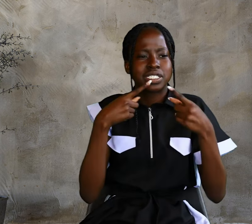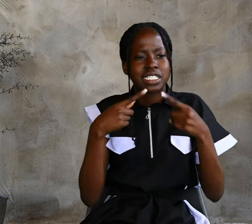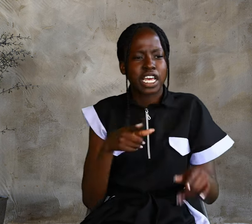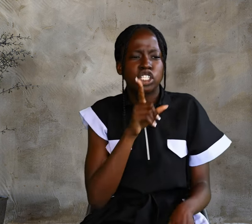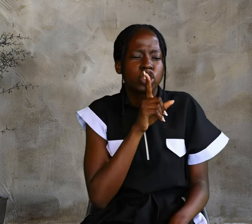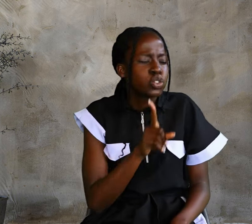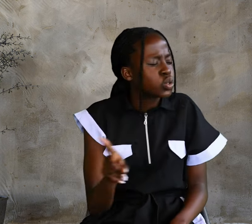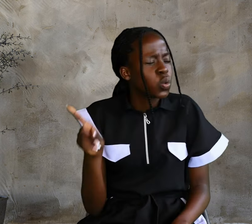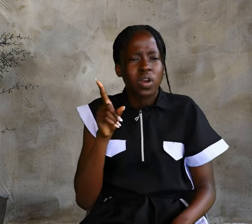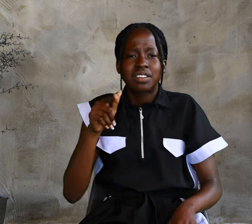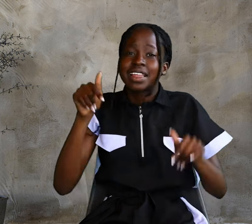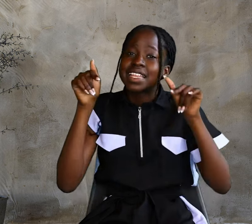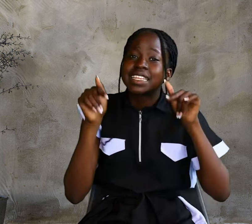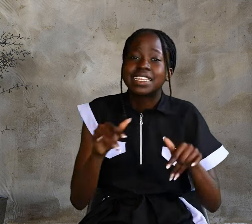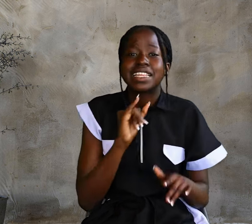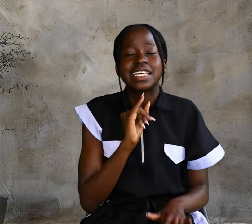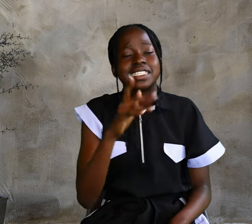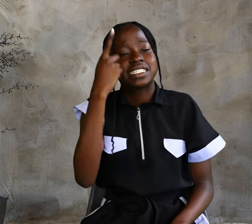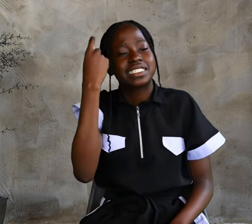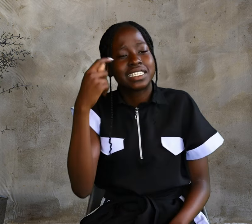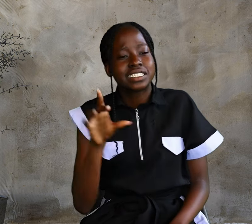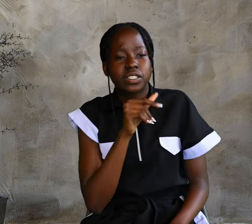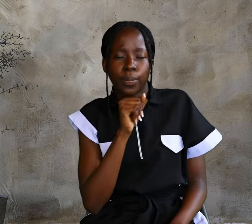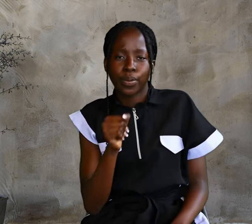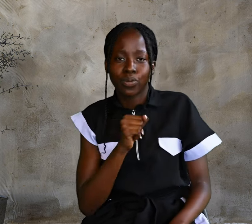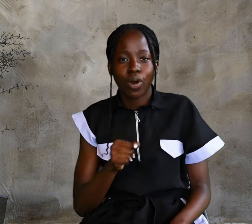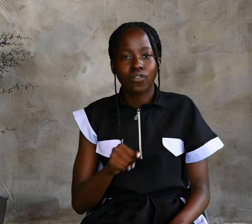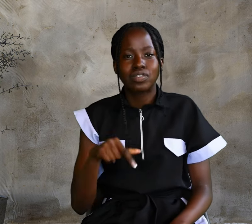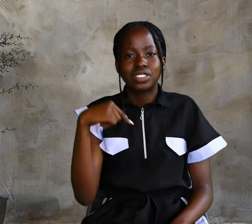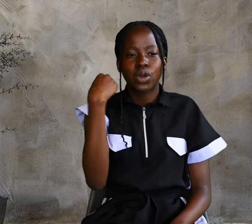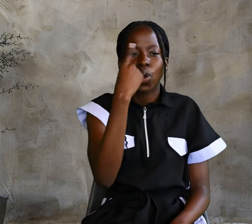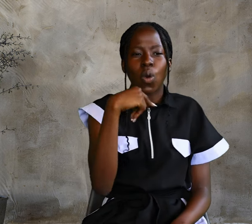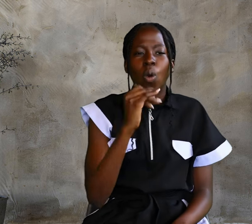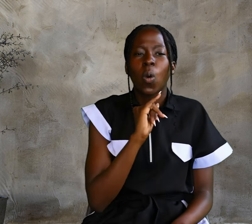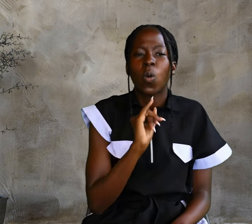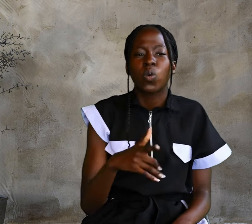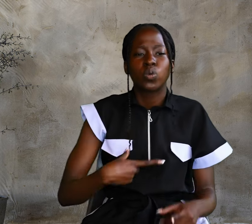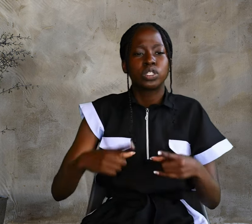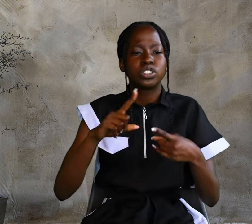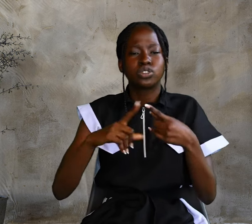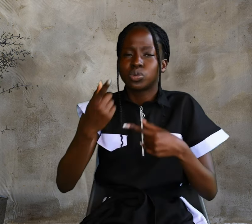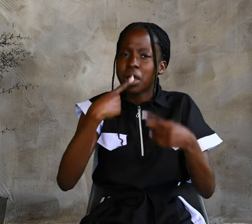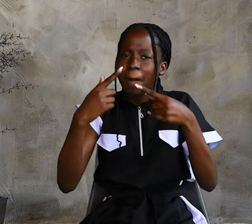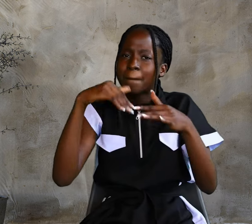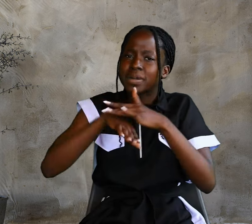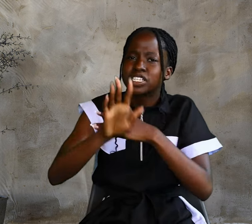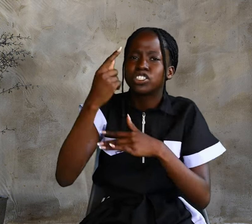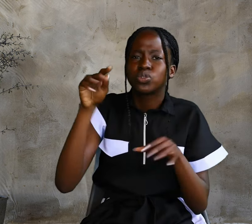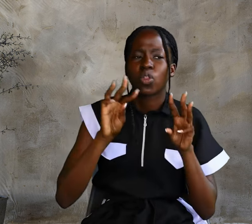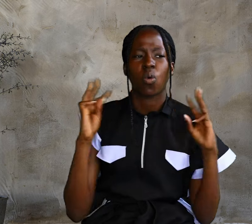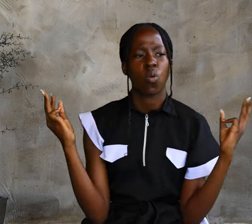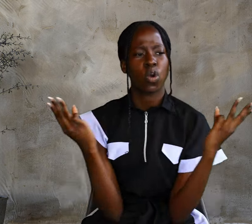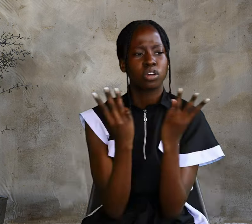to say, Surely this is the prophet who is to come into the world.